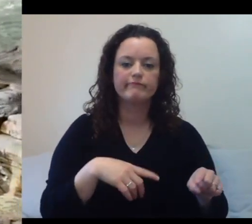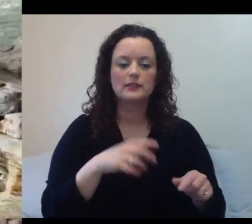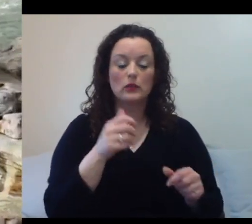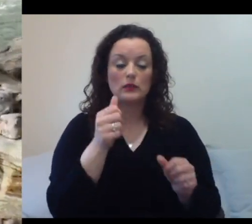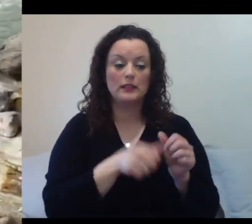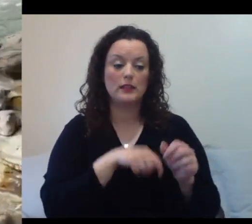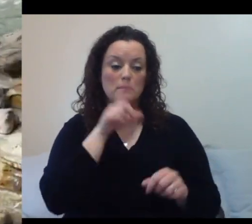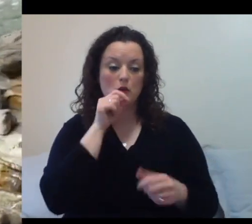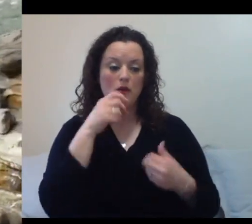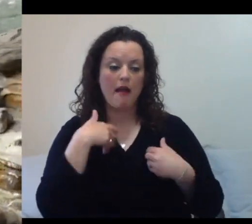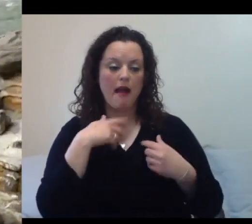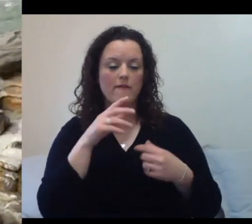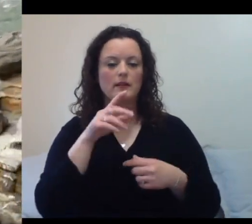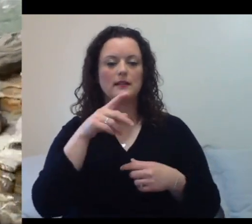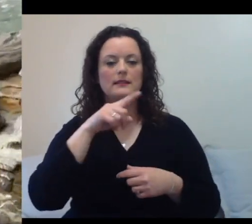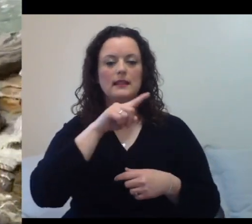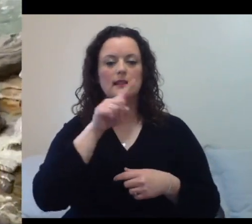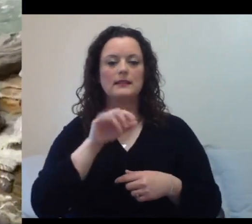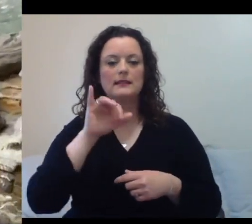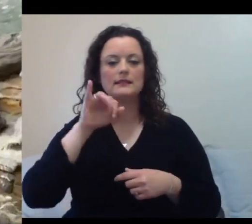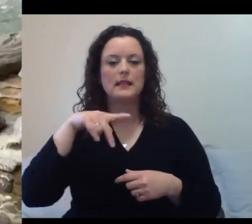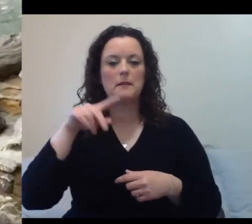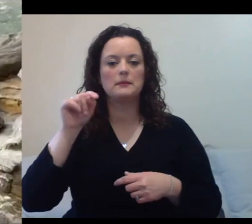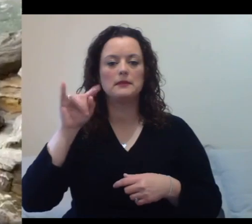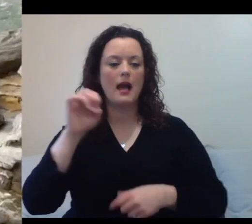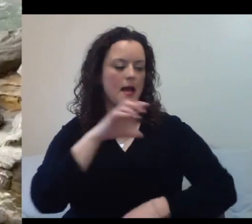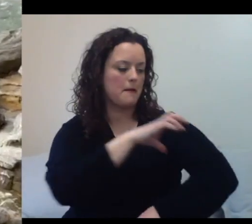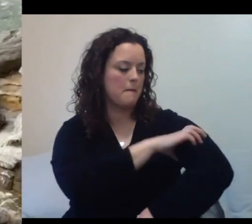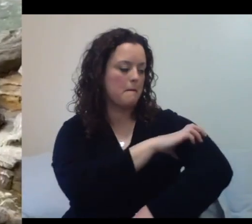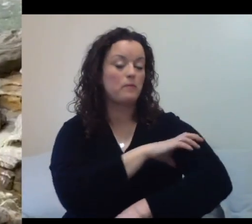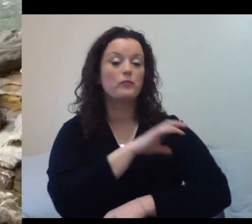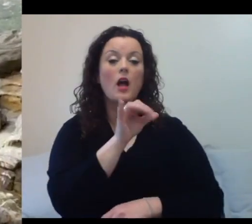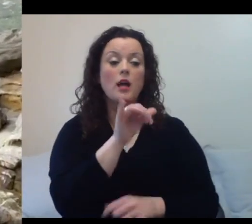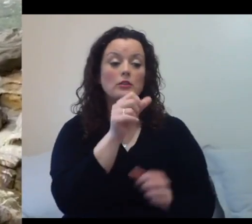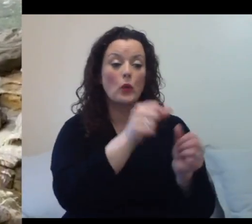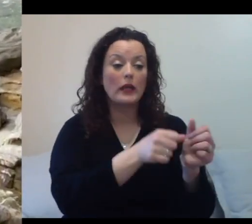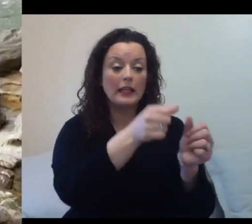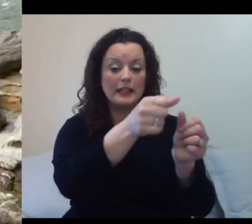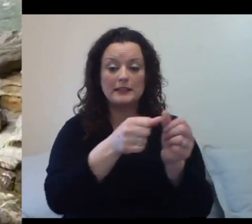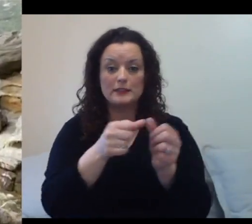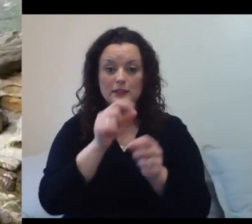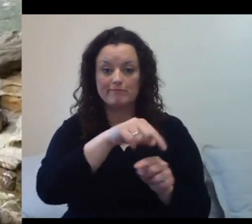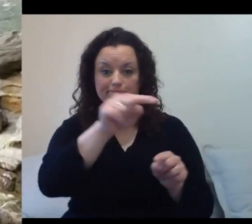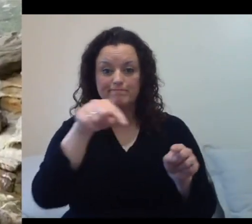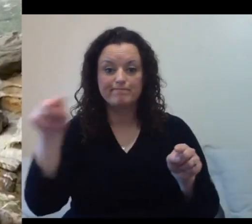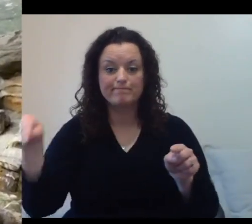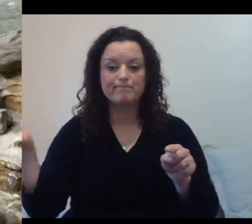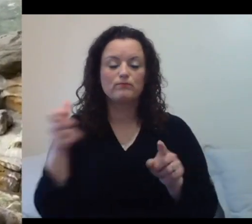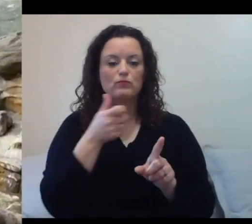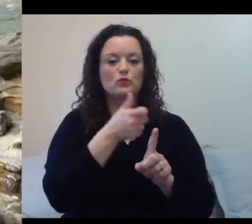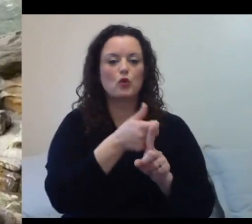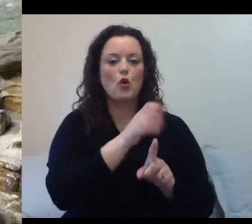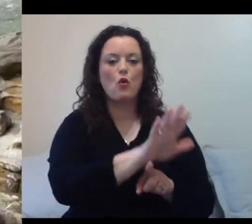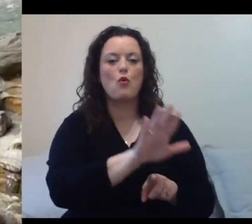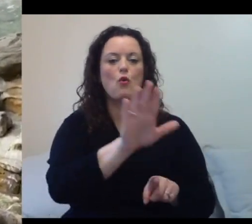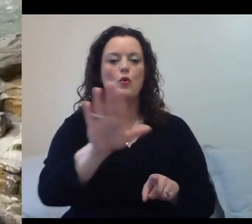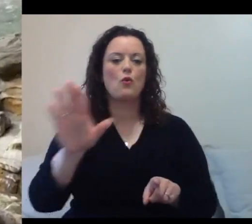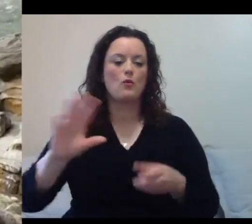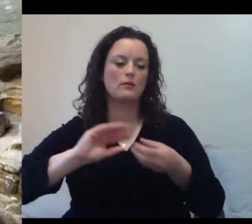also, they each have their own individual number. I can go to our computer system and bring up all the information about each one of these animals.